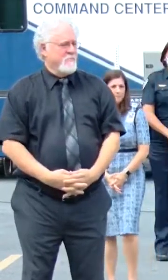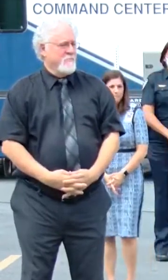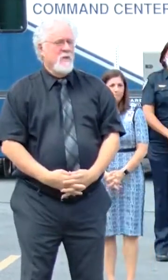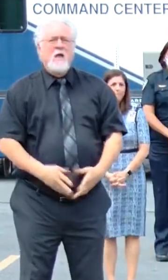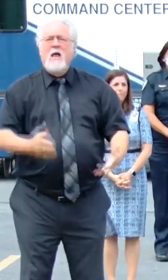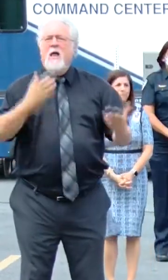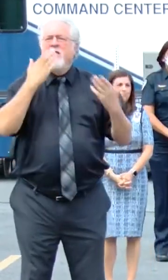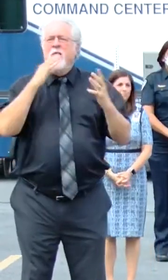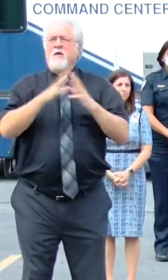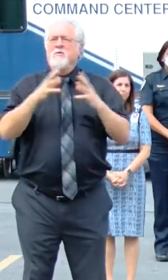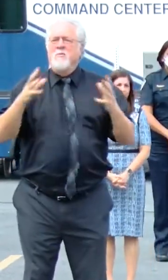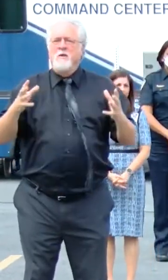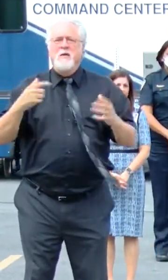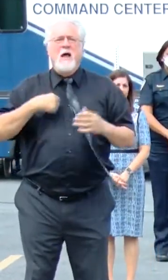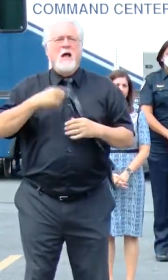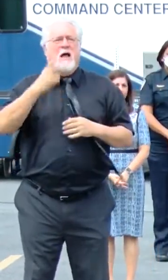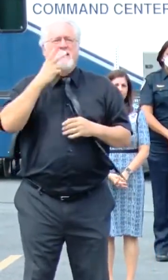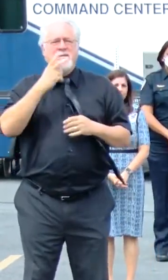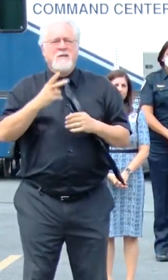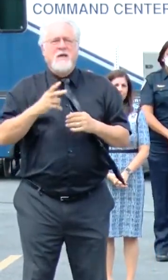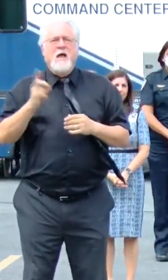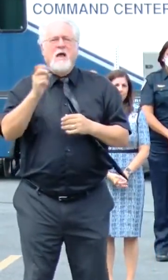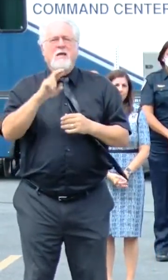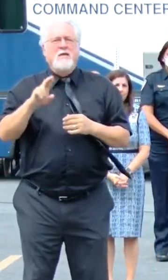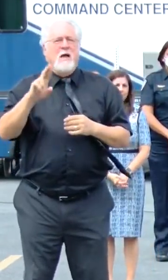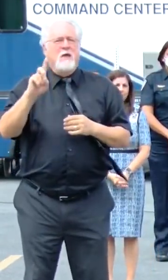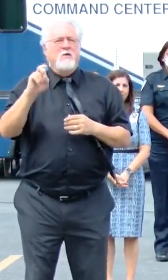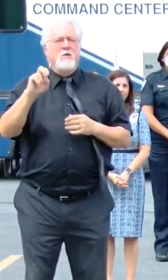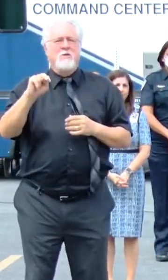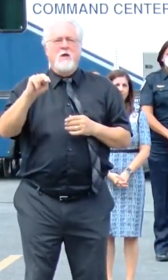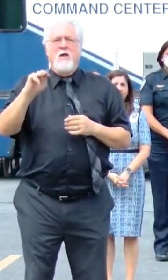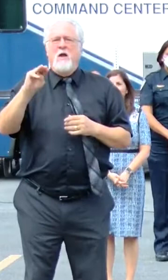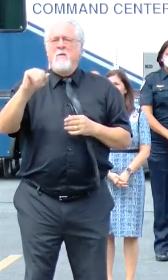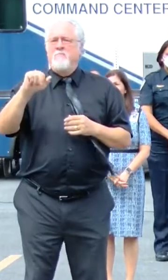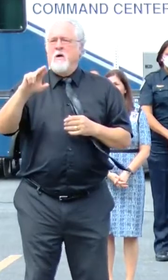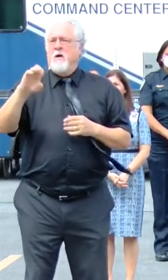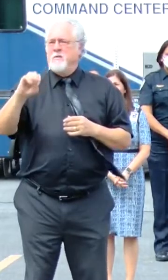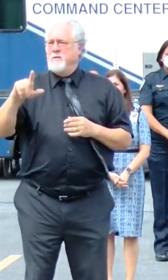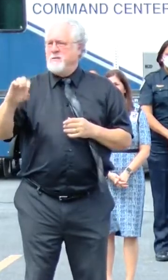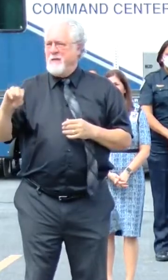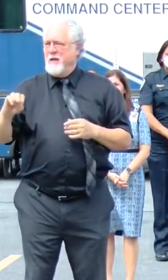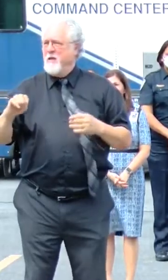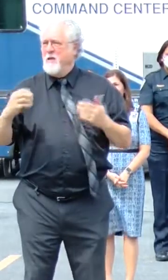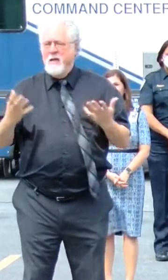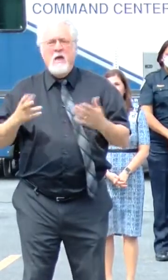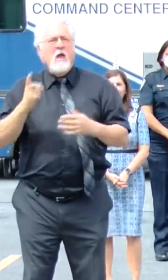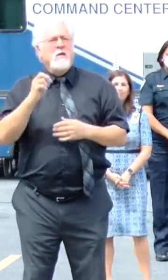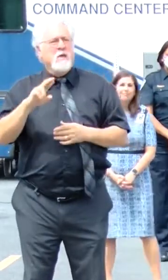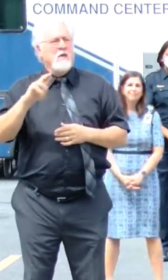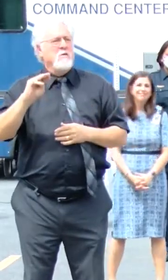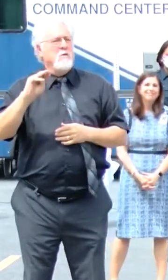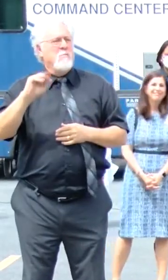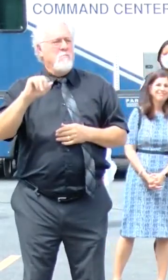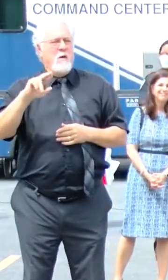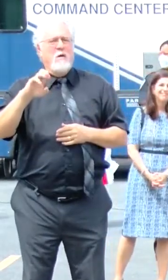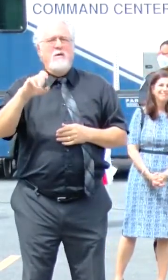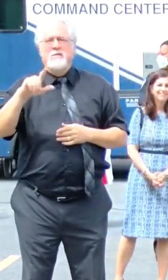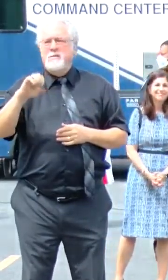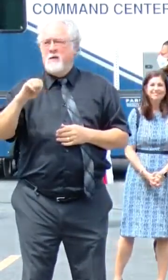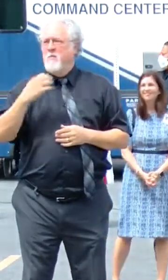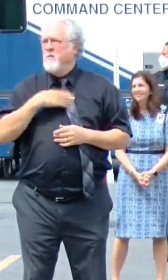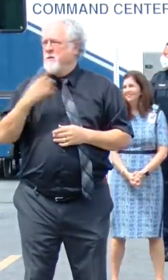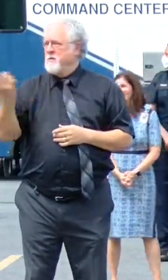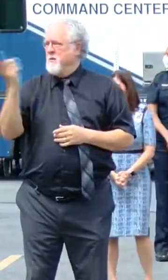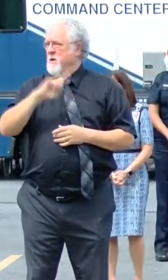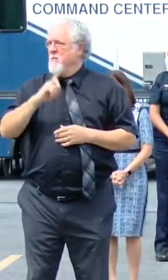Thank you so much. I see Dr. Don Marcel, who is here. And Dr. Marcel, I'm going to ask you to come up and